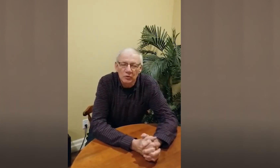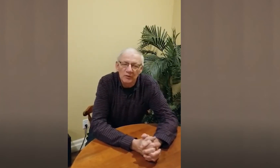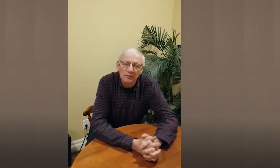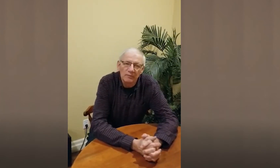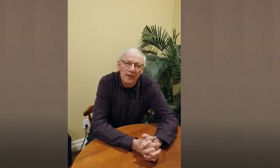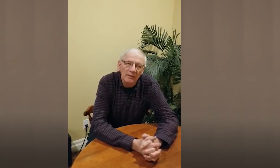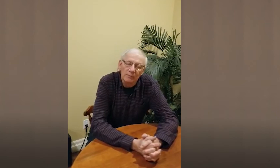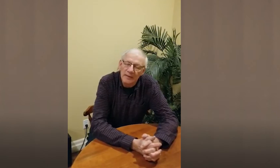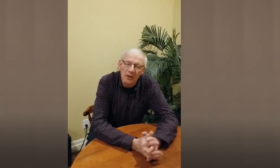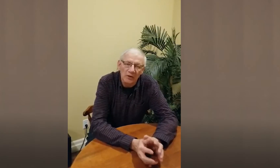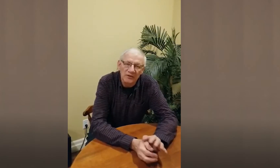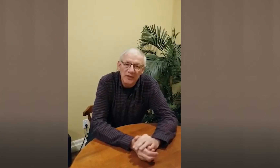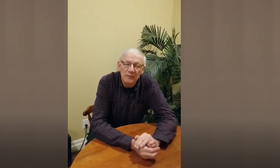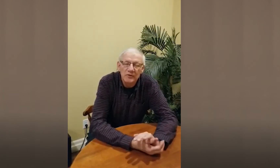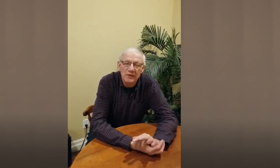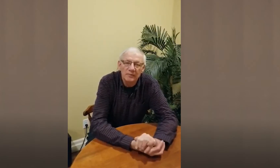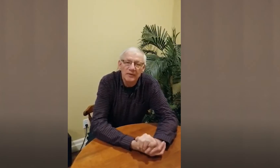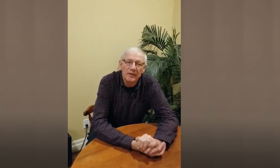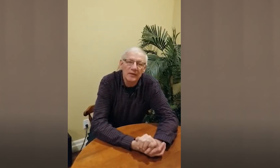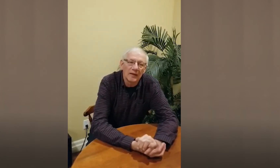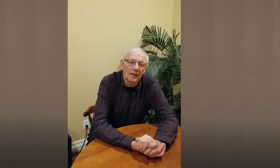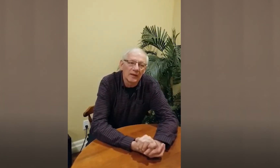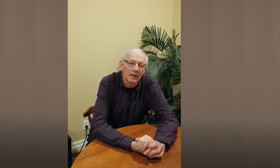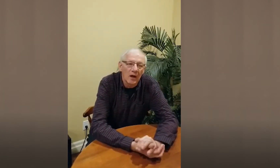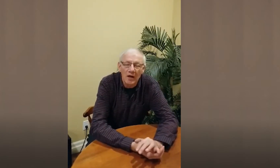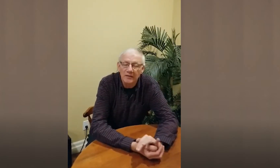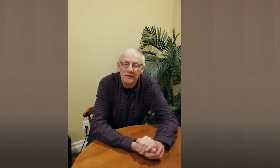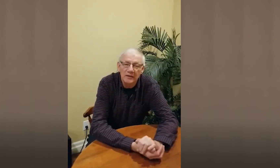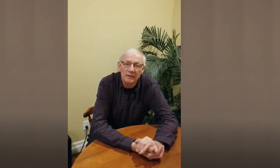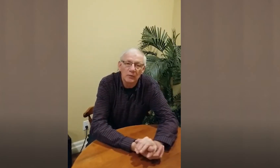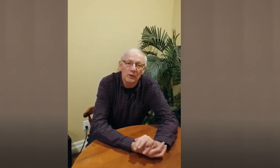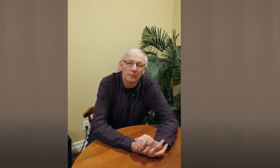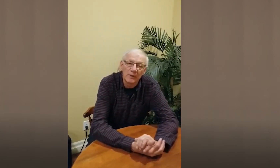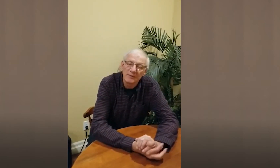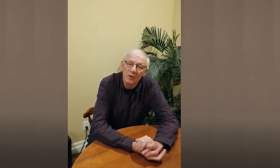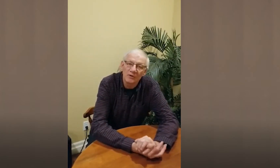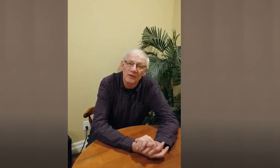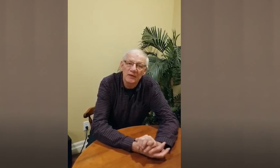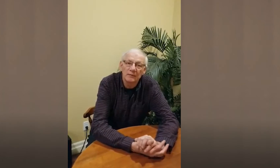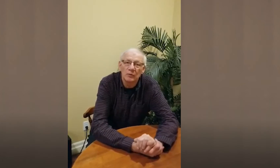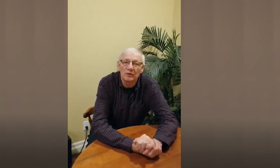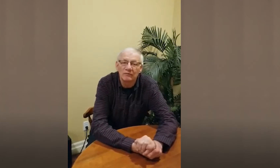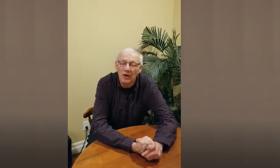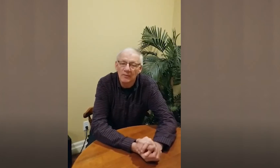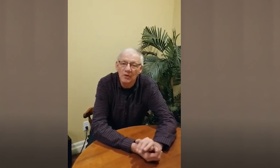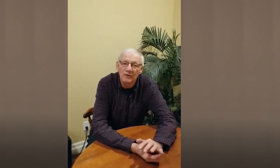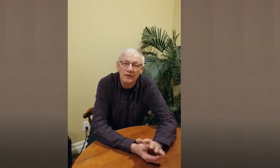with like being on a team or something a hockey team or a baseball team or a volleyball team